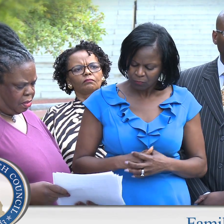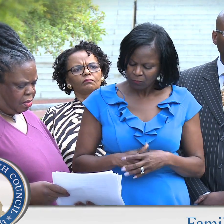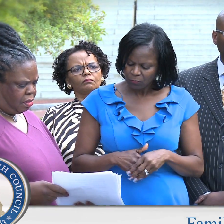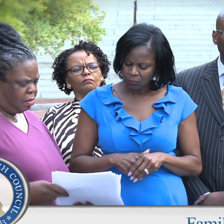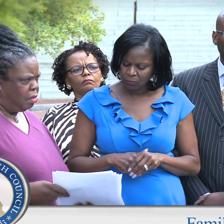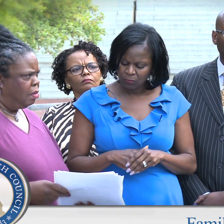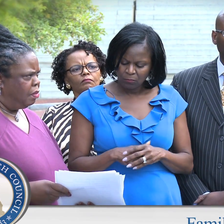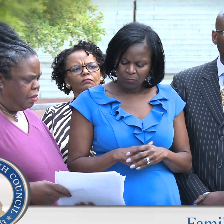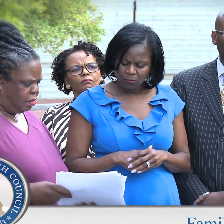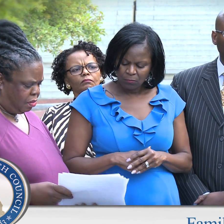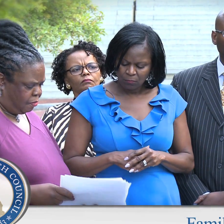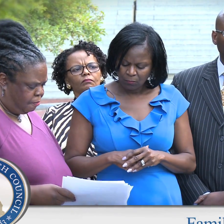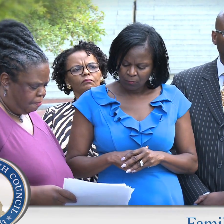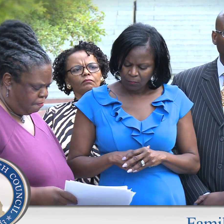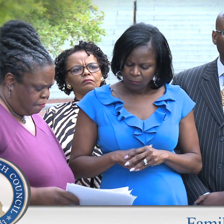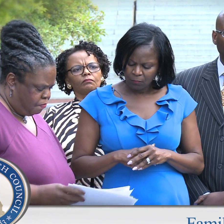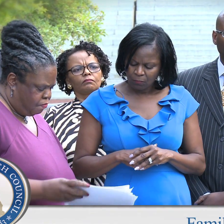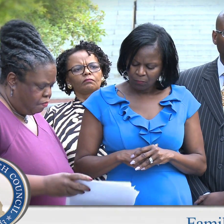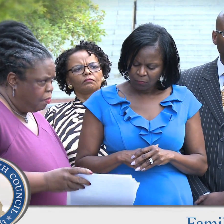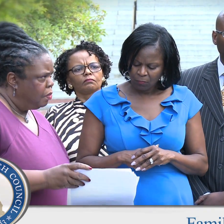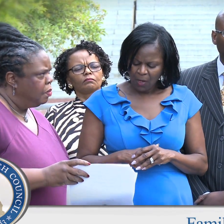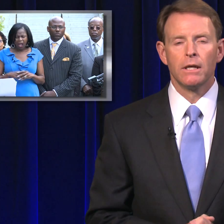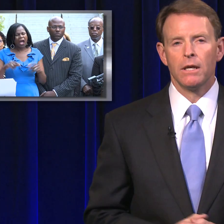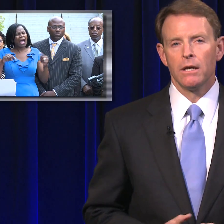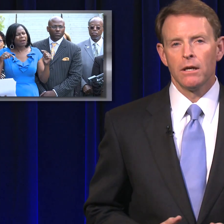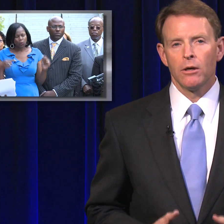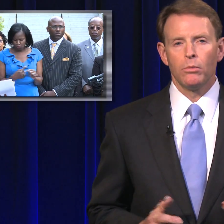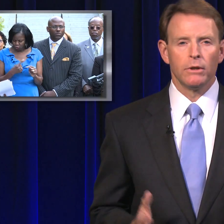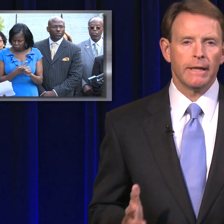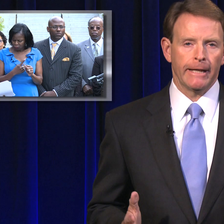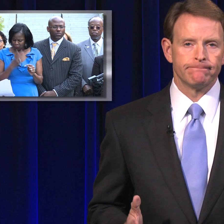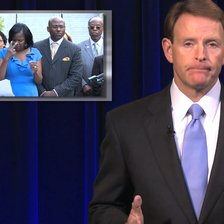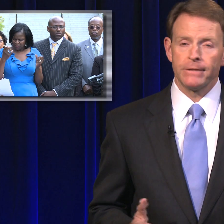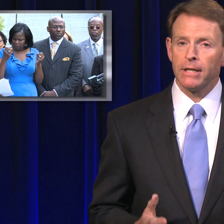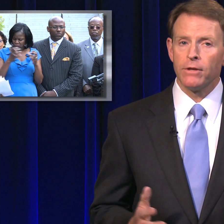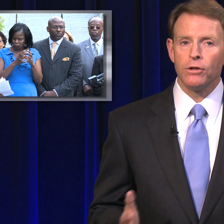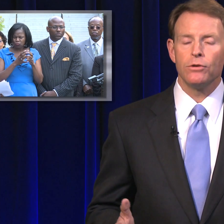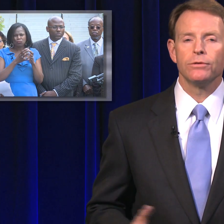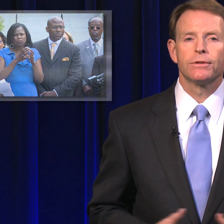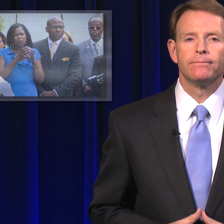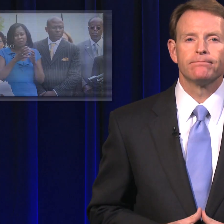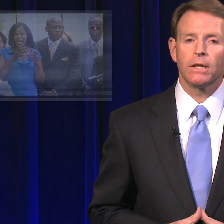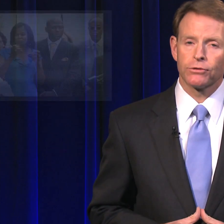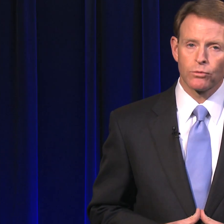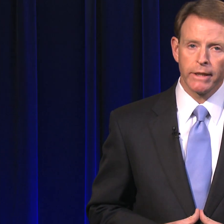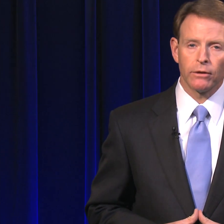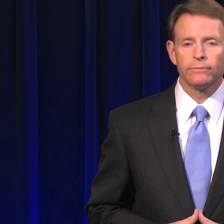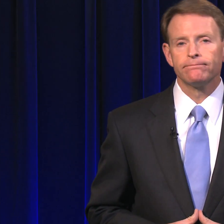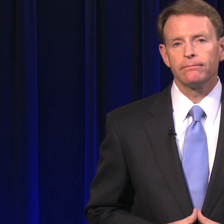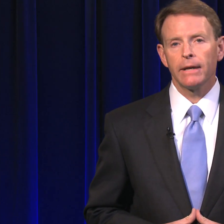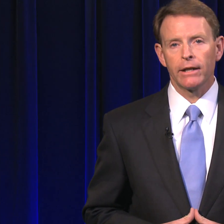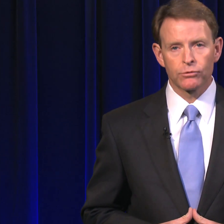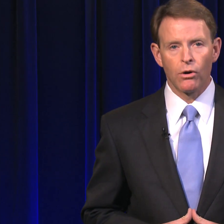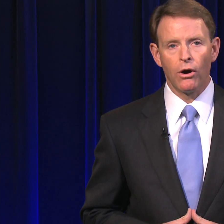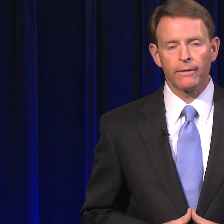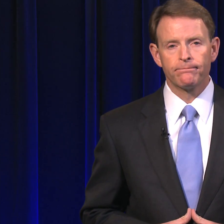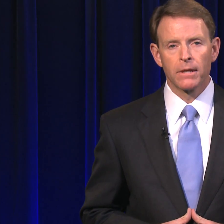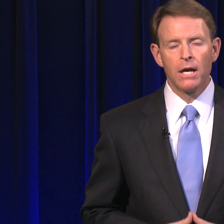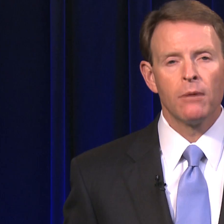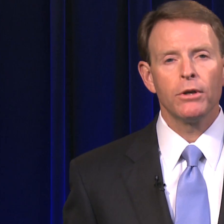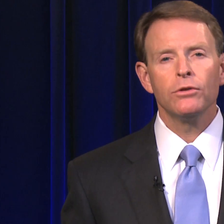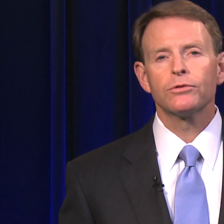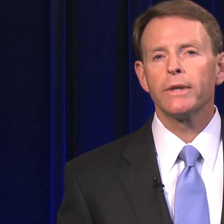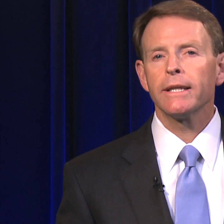faculty, staff and students. Bullying, it's in the news, it's real and it's wrong.